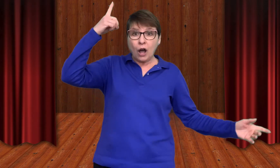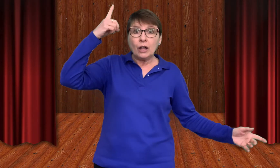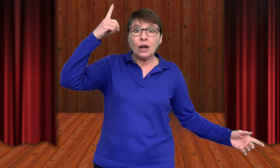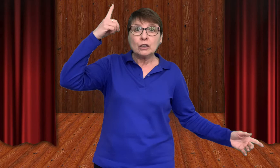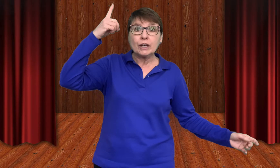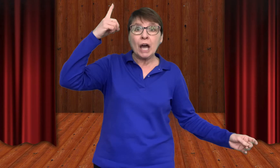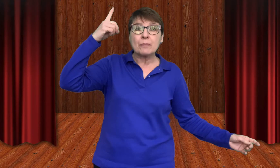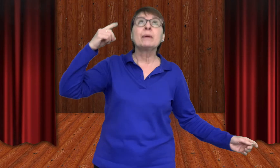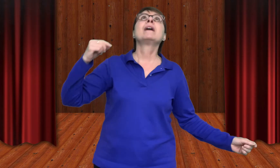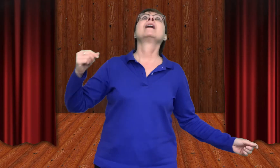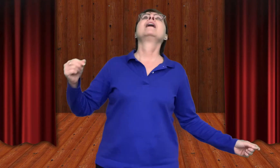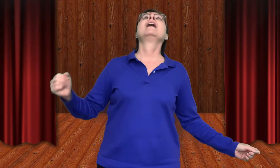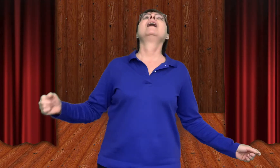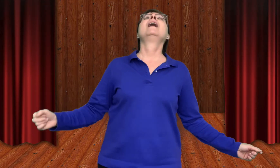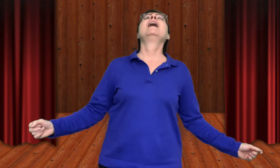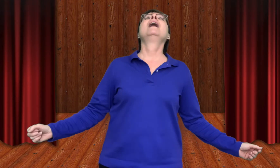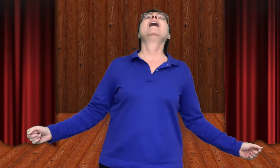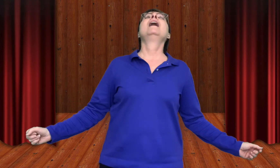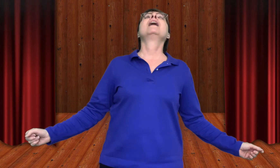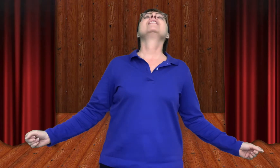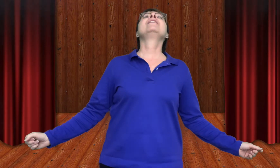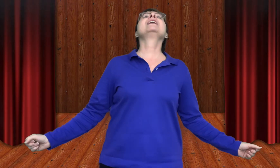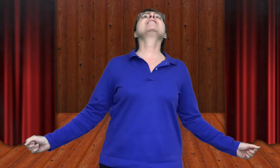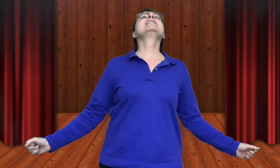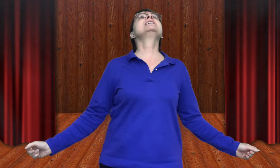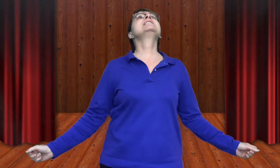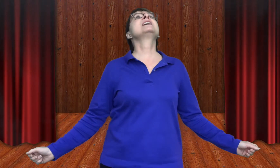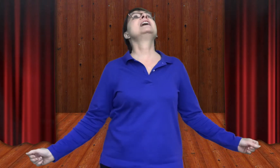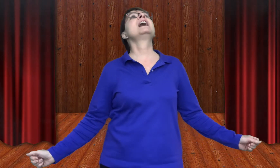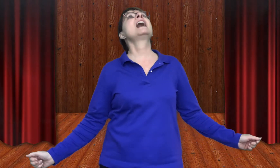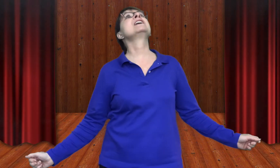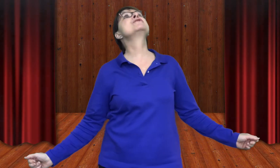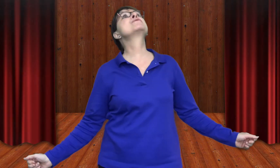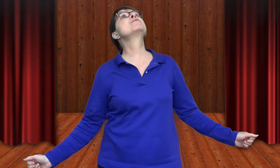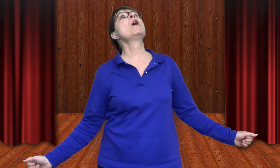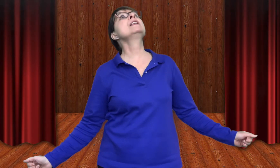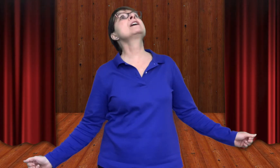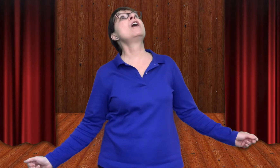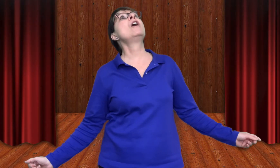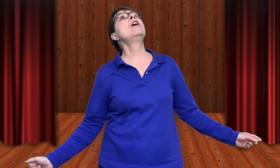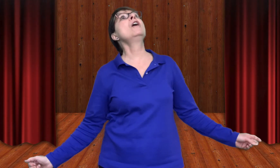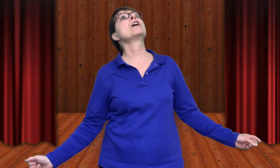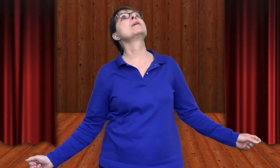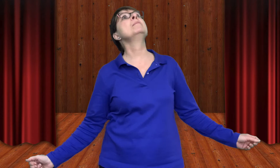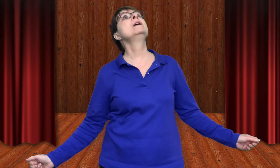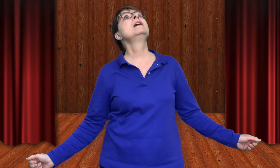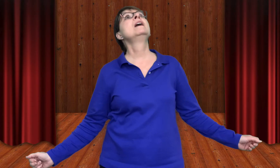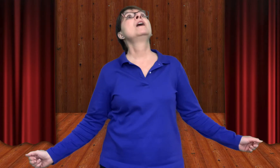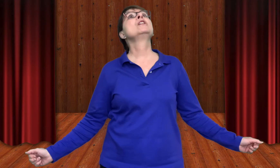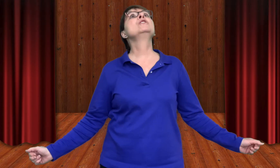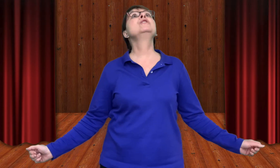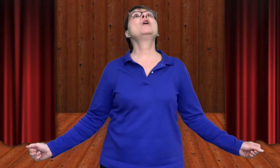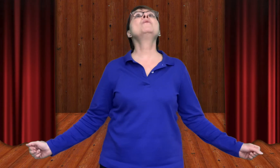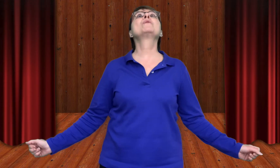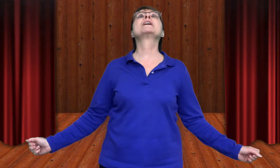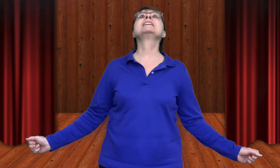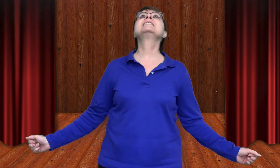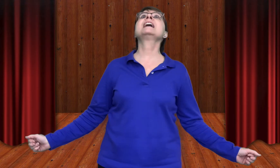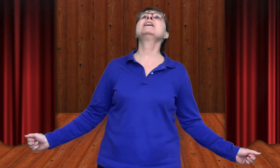Look up. There is a hydraulic arm lowering down